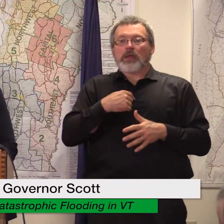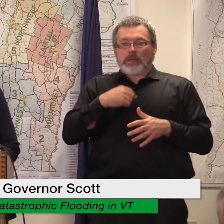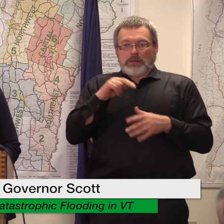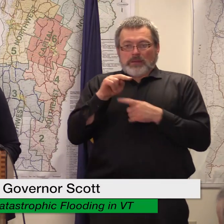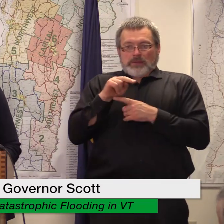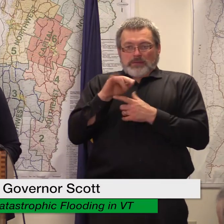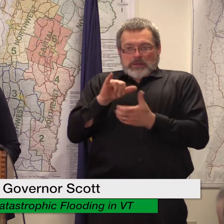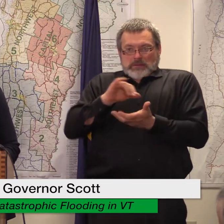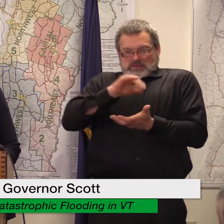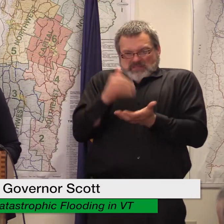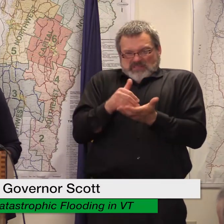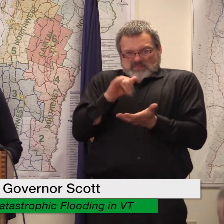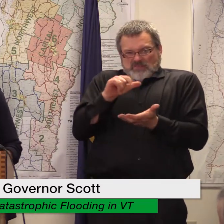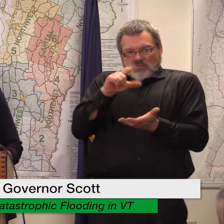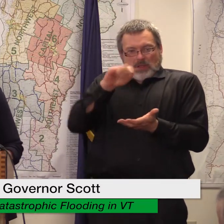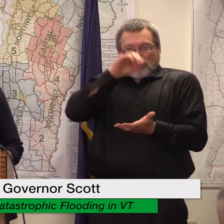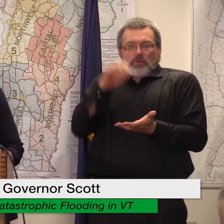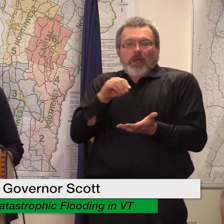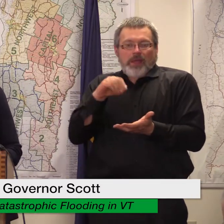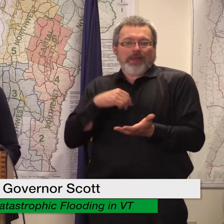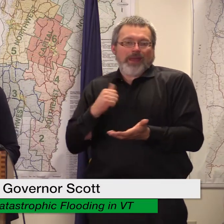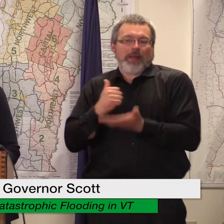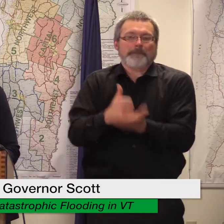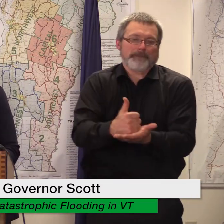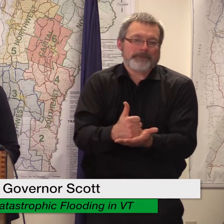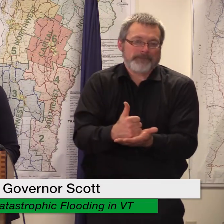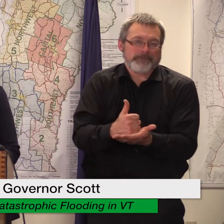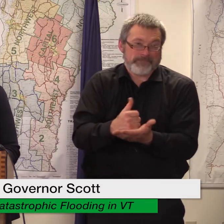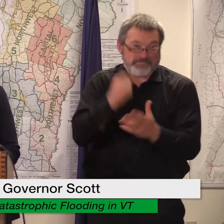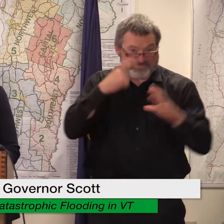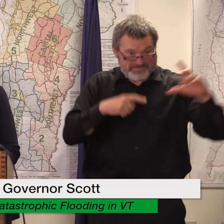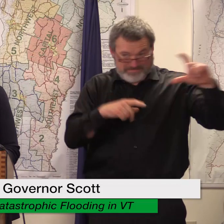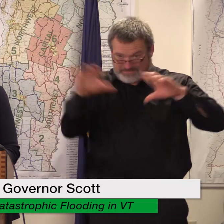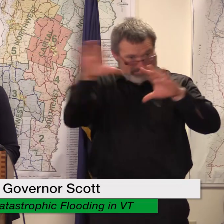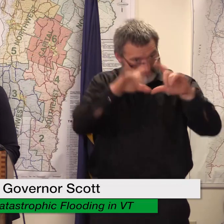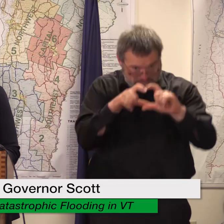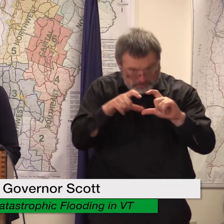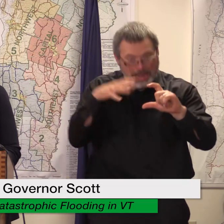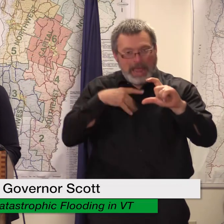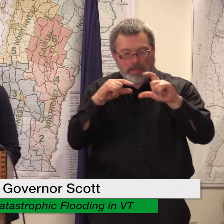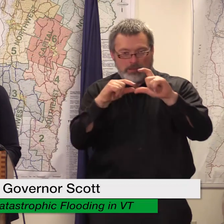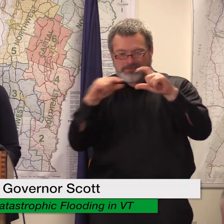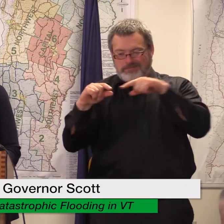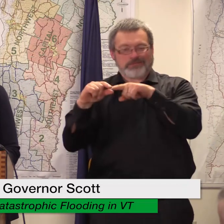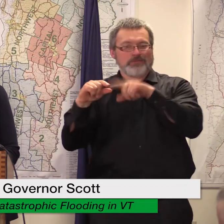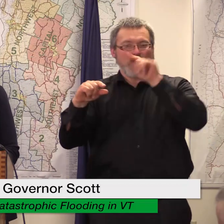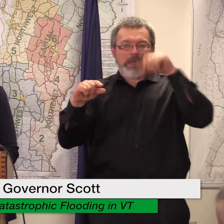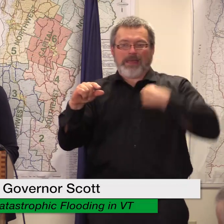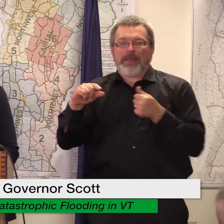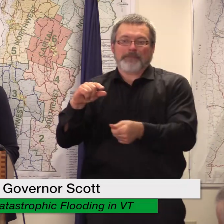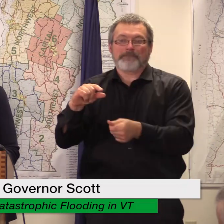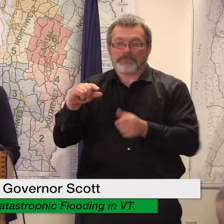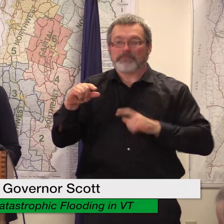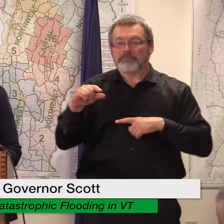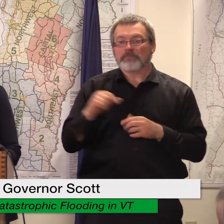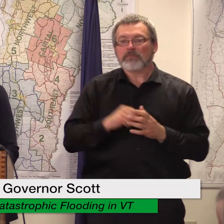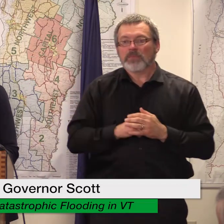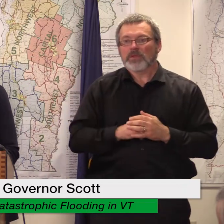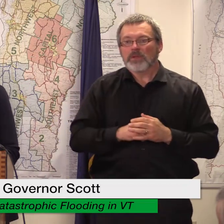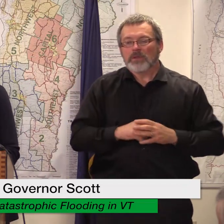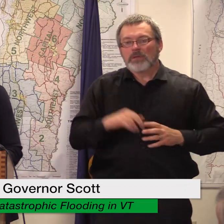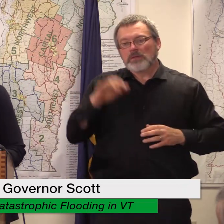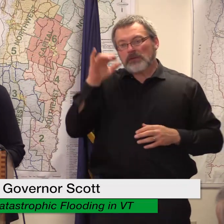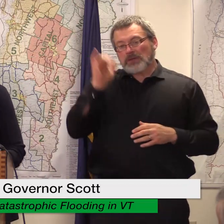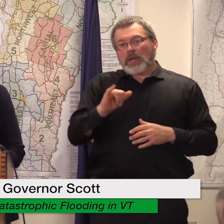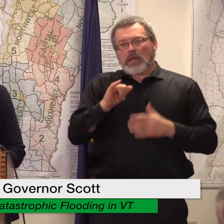from that net physical loss this is a high level uh recap of the program we're going to release